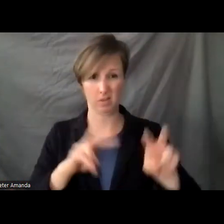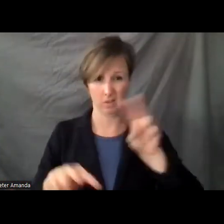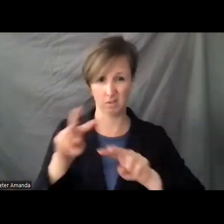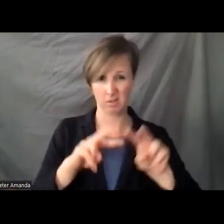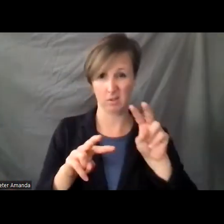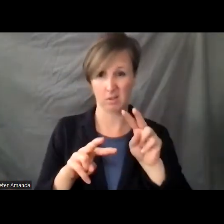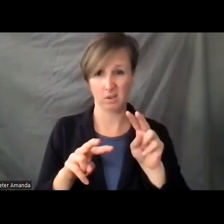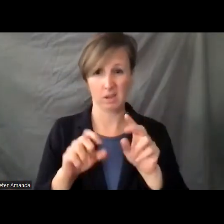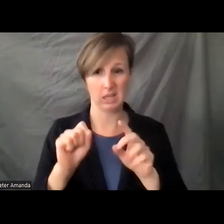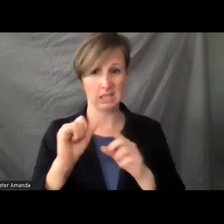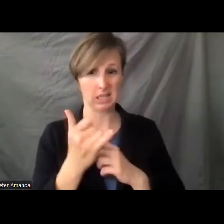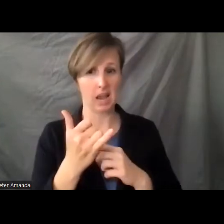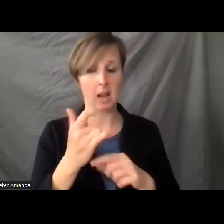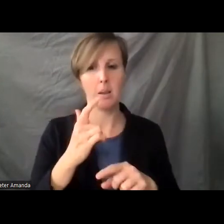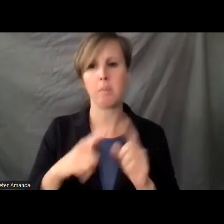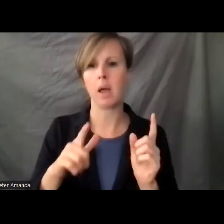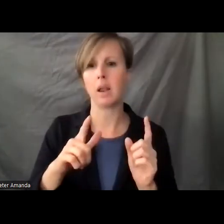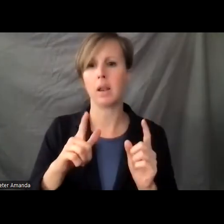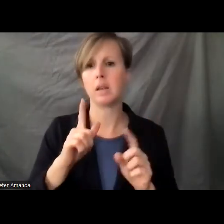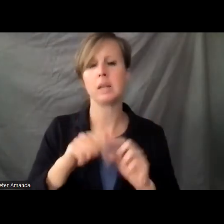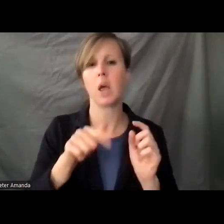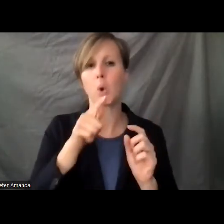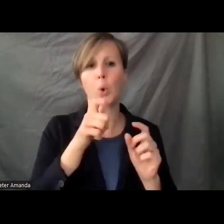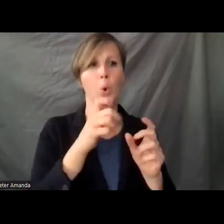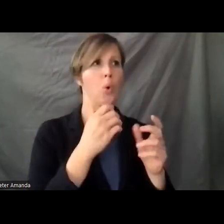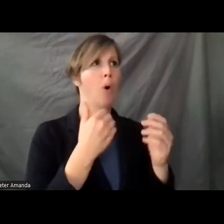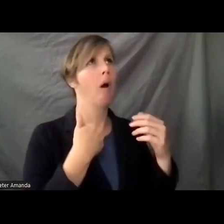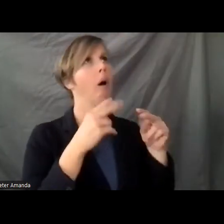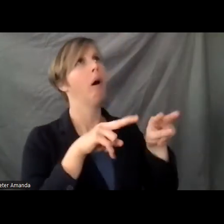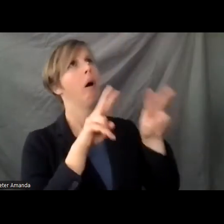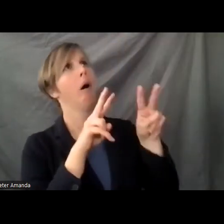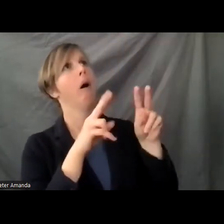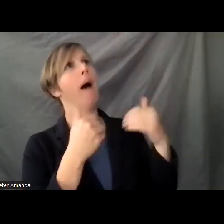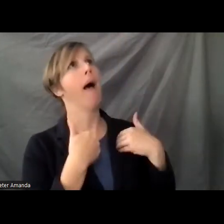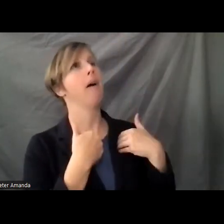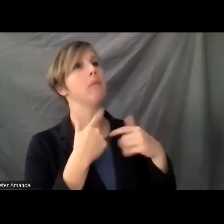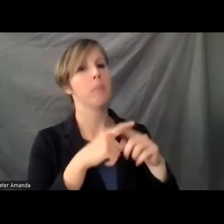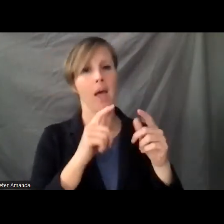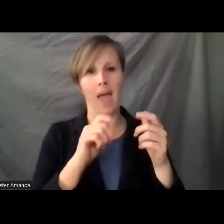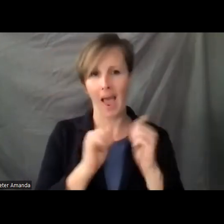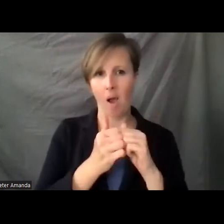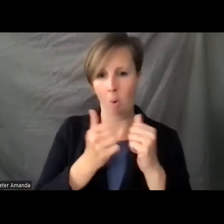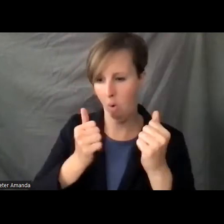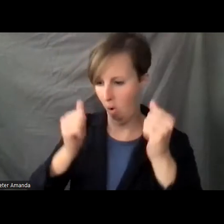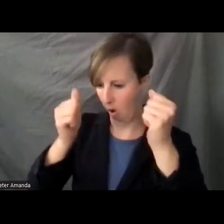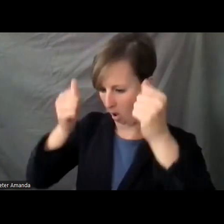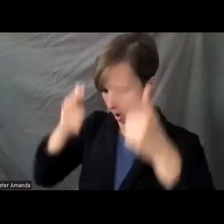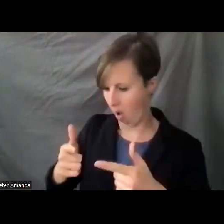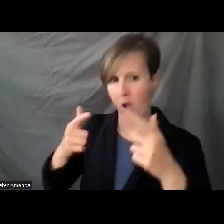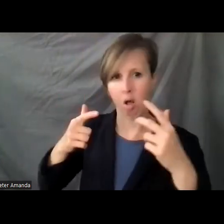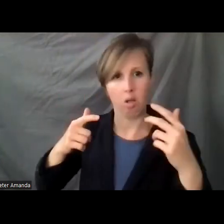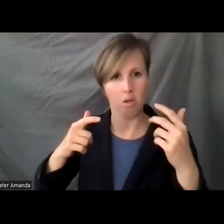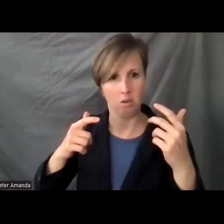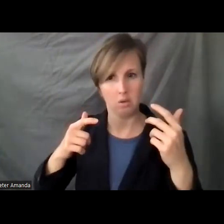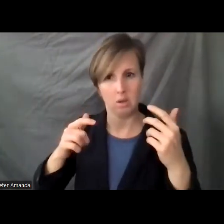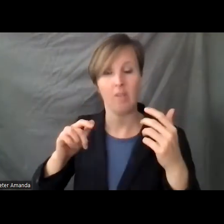society, but not by the attainment of a very few at the top, but how the quote unquote least amongst us are doing. That that's how we measure that, the health